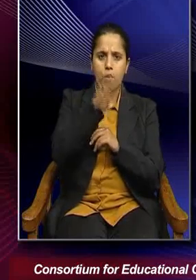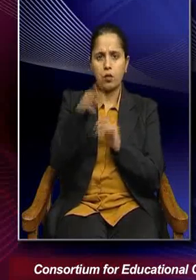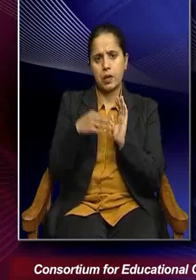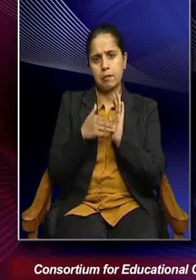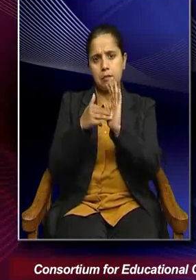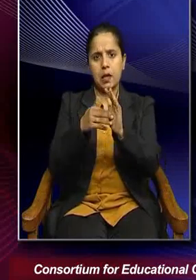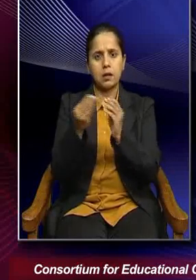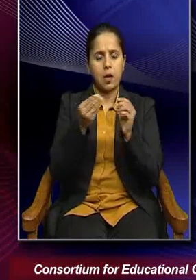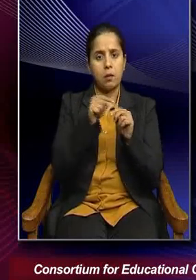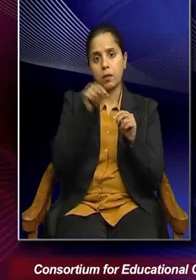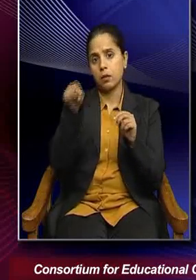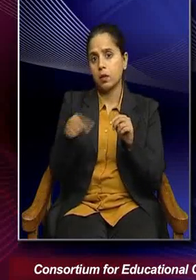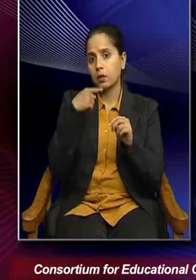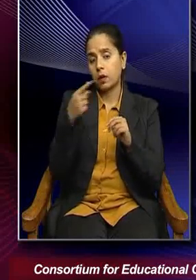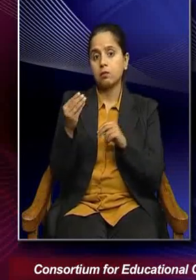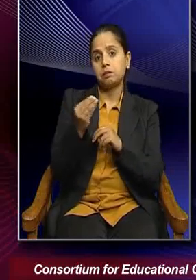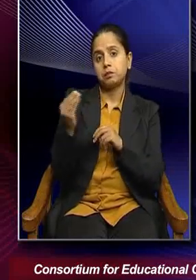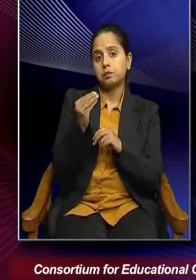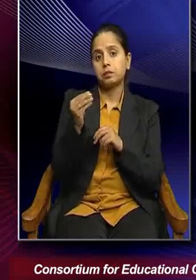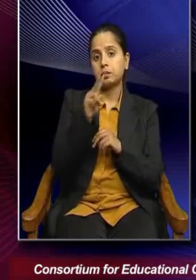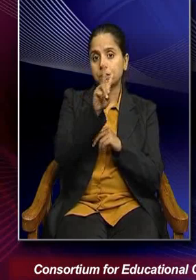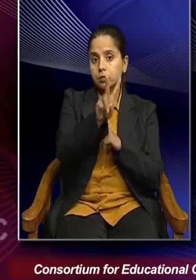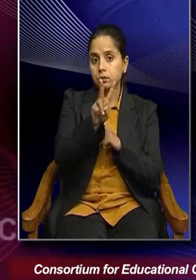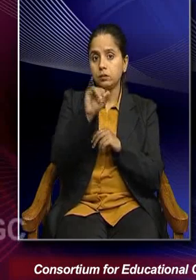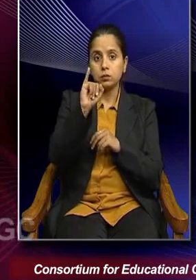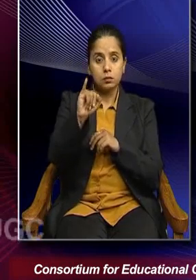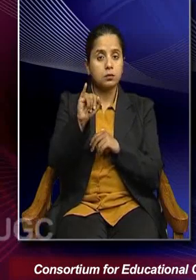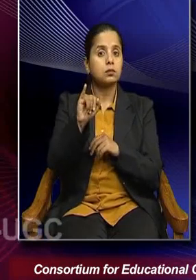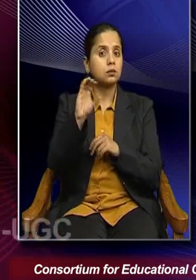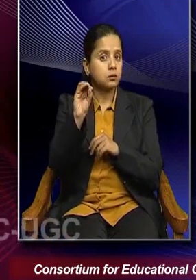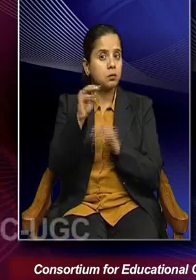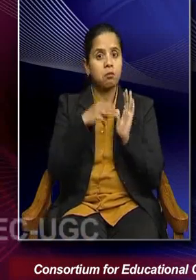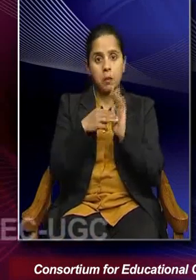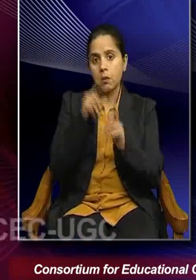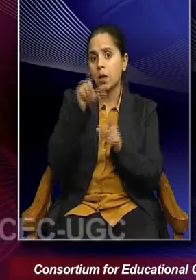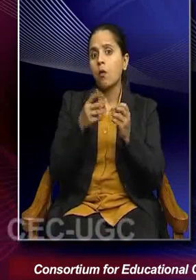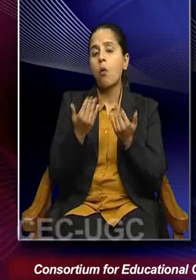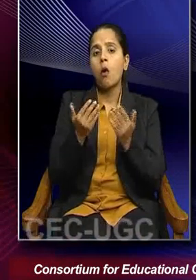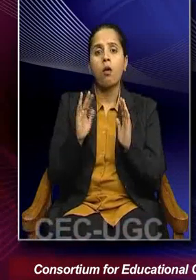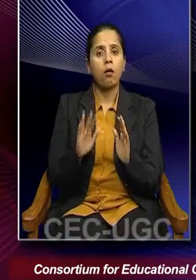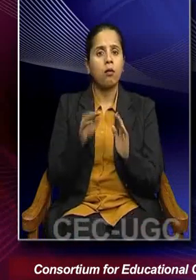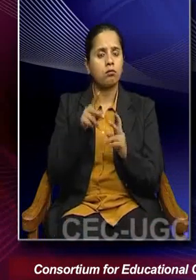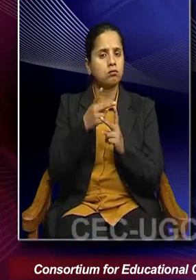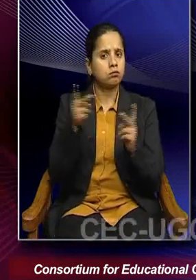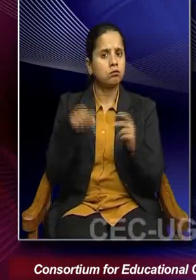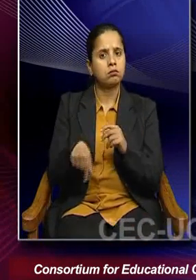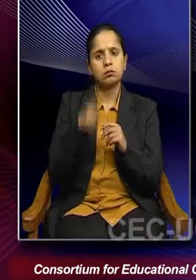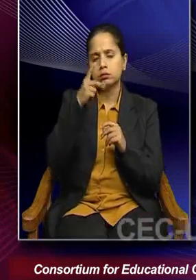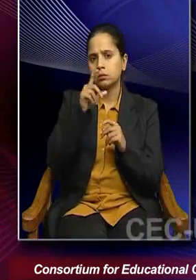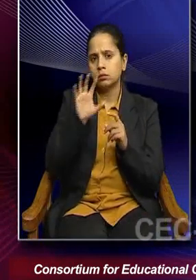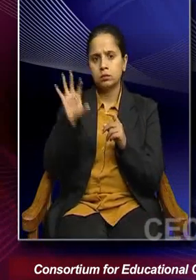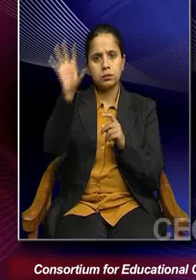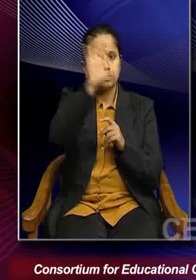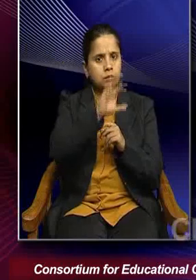people today to roughly 216 million people under different climate demographic and